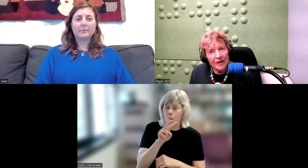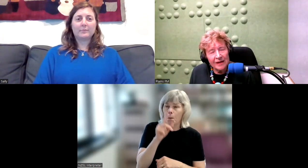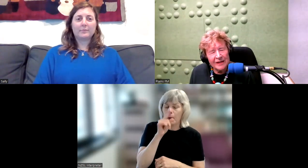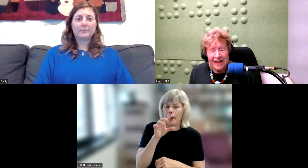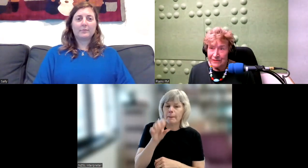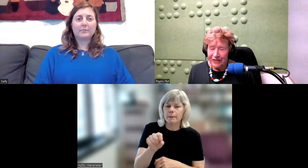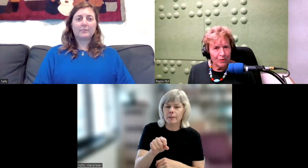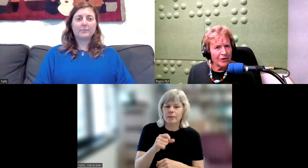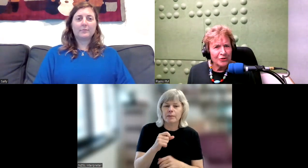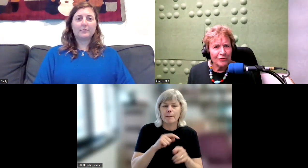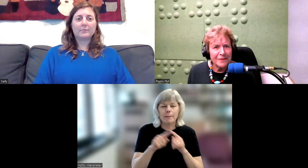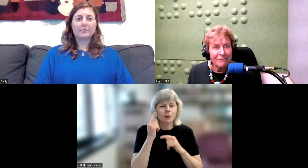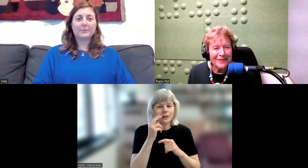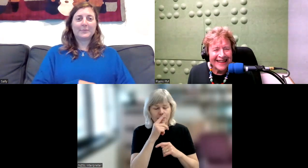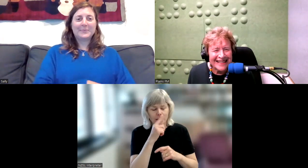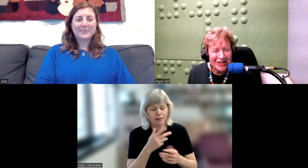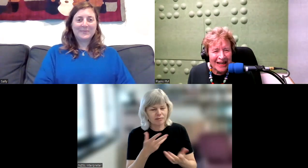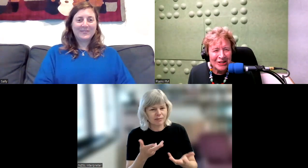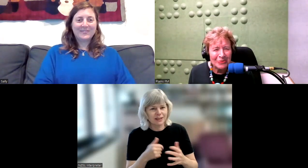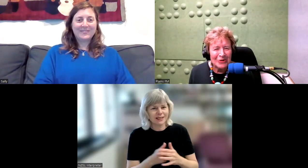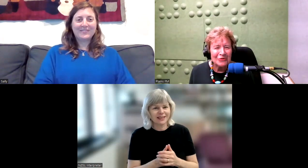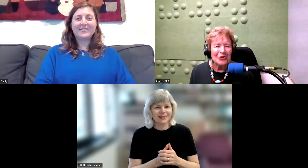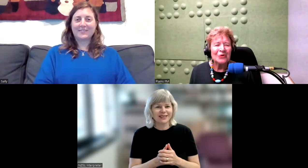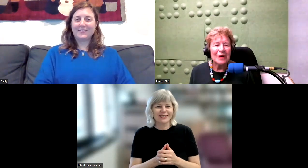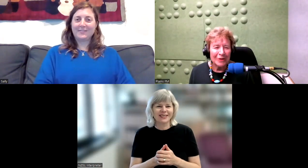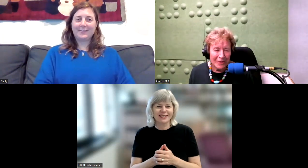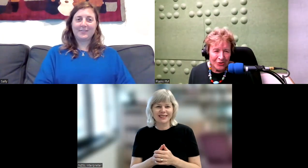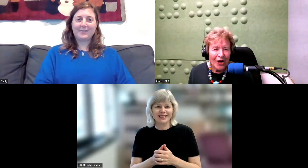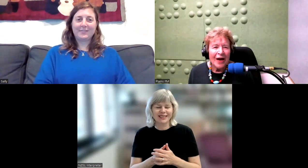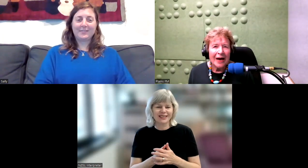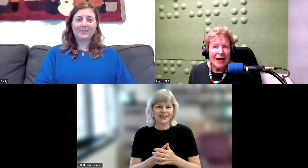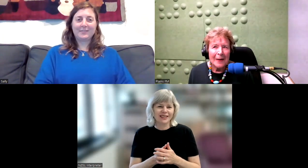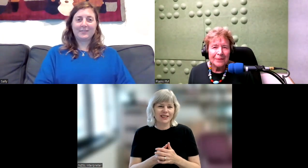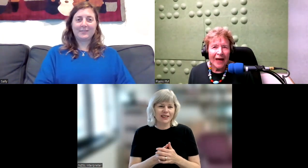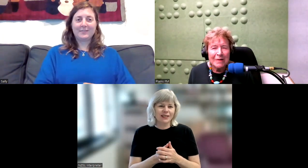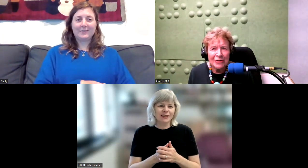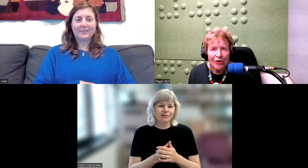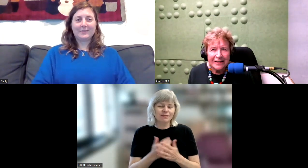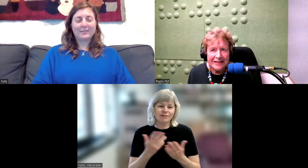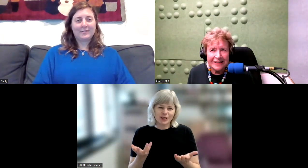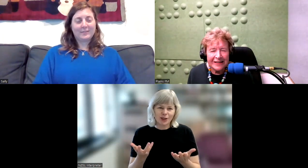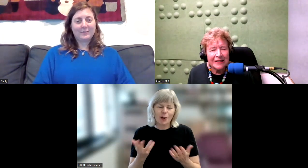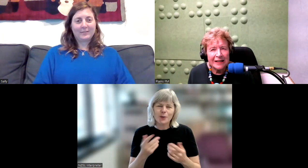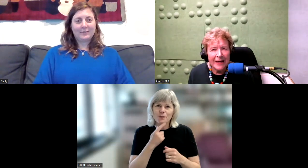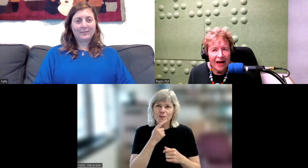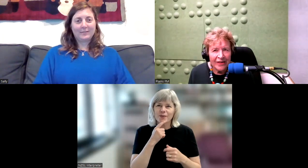I can't think where I got to from there. From the articulation point of view, they would be, I remember trying to teach dad telling me how